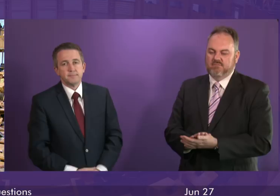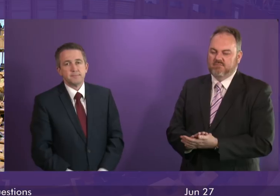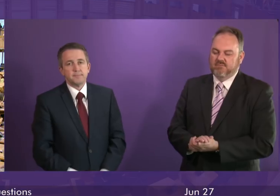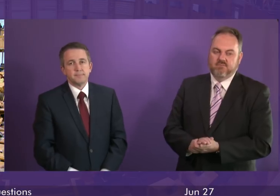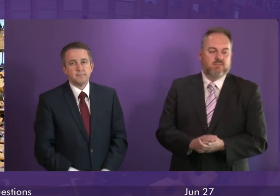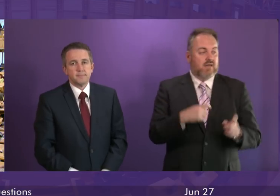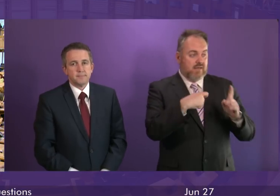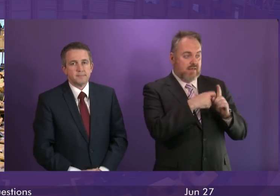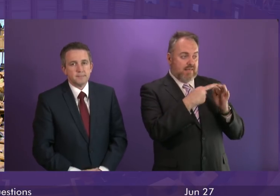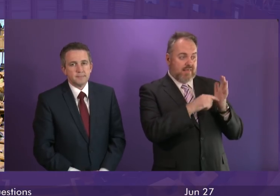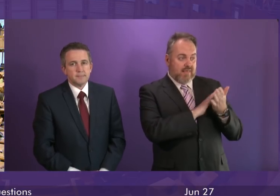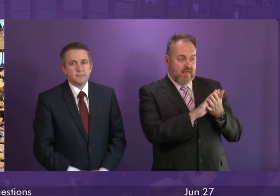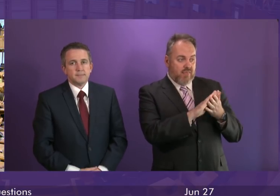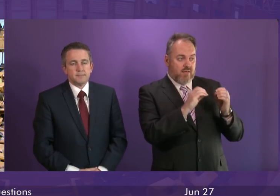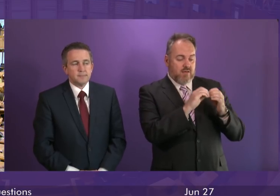Keith Brown.